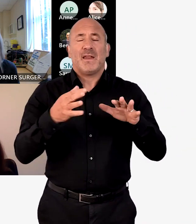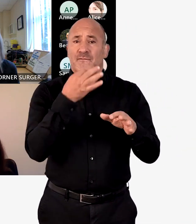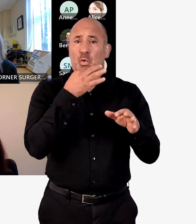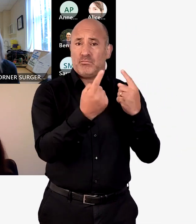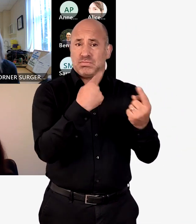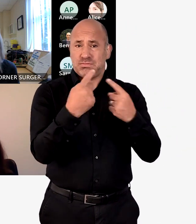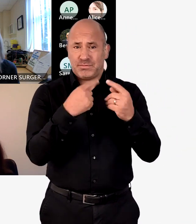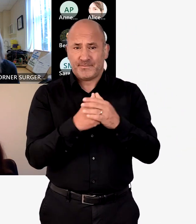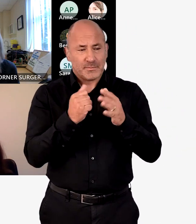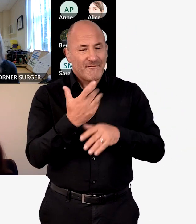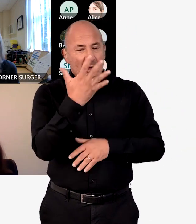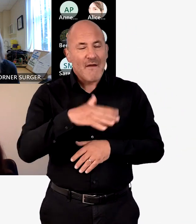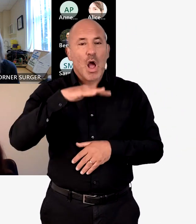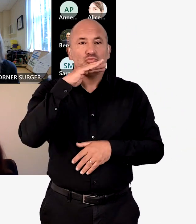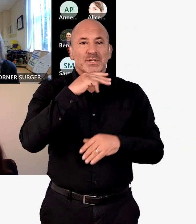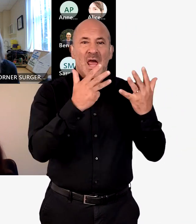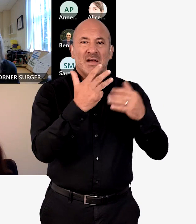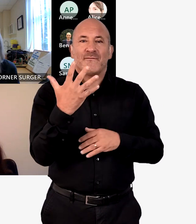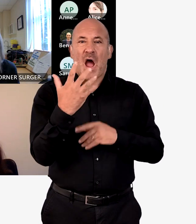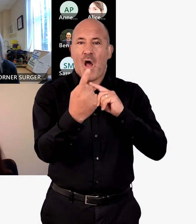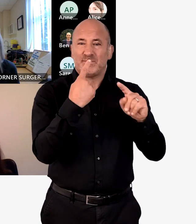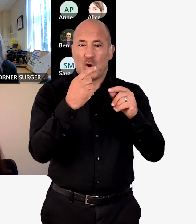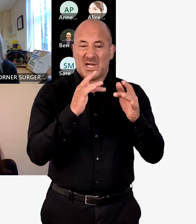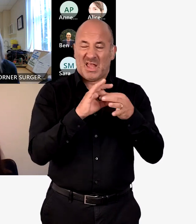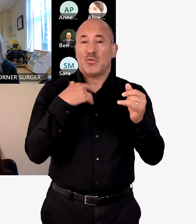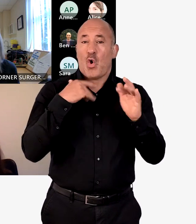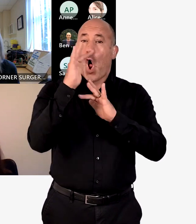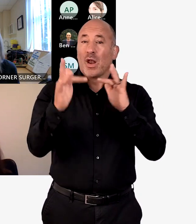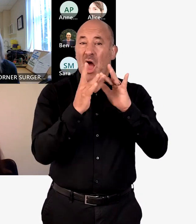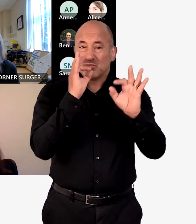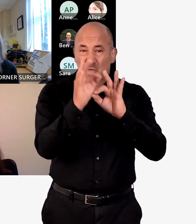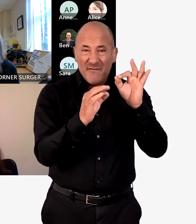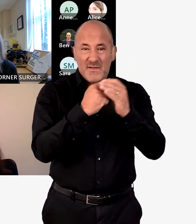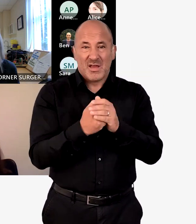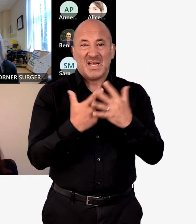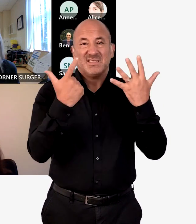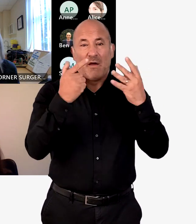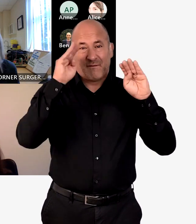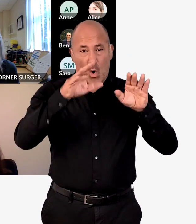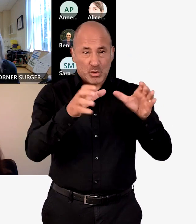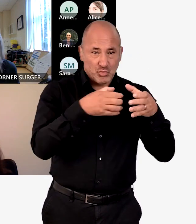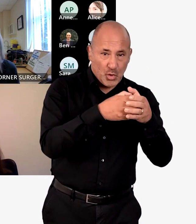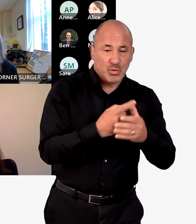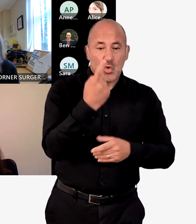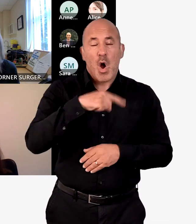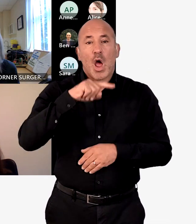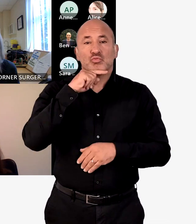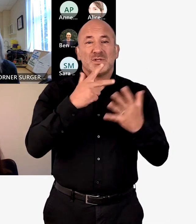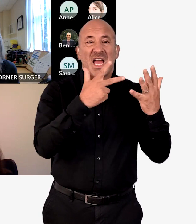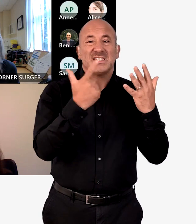as well. We received a number of responses. We had 599 responses to an online survey. We led seven focus groups,